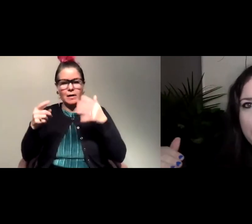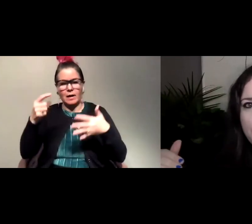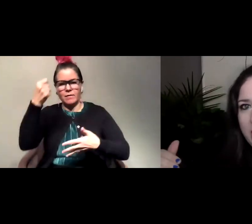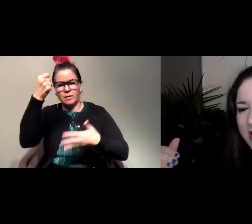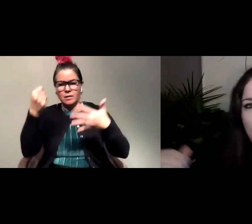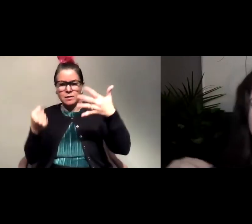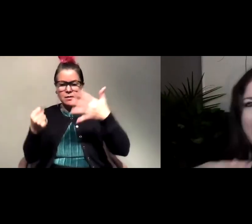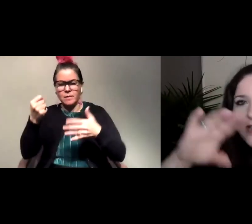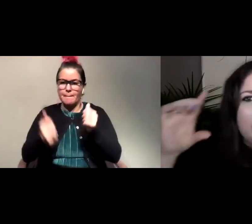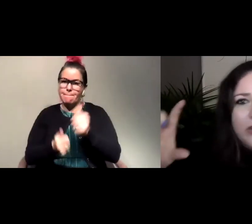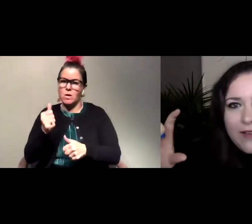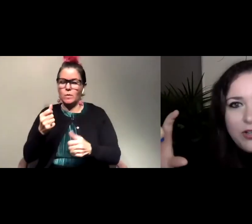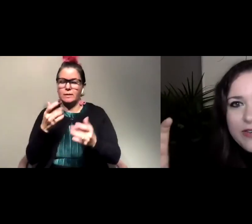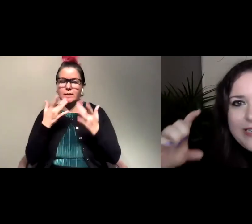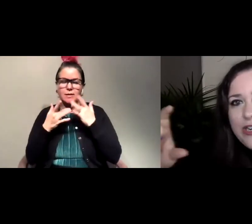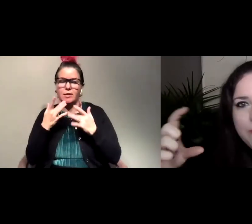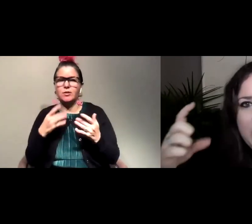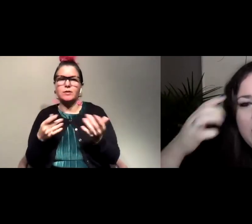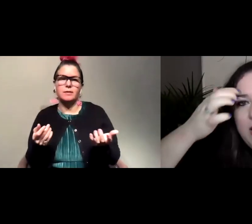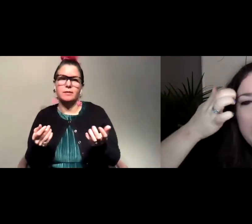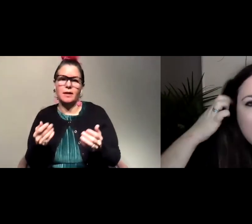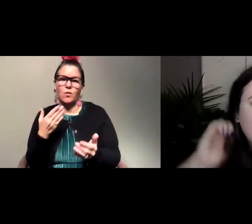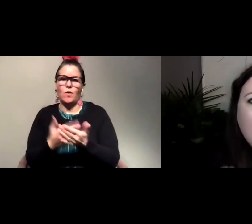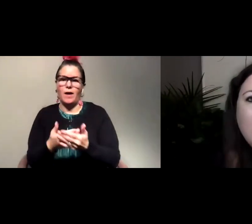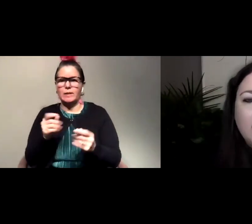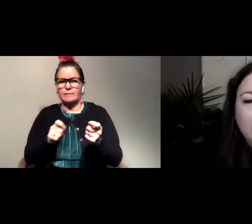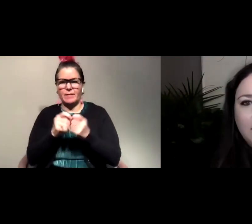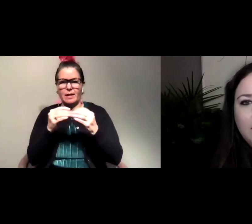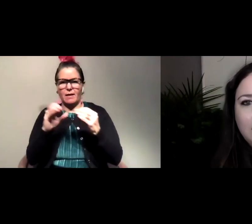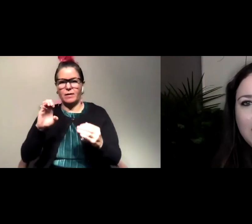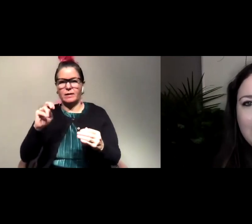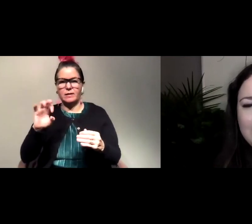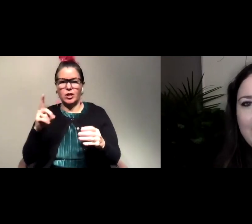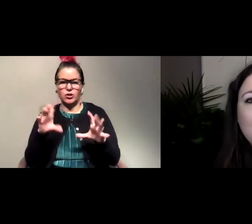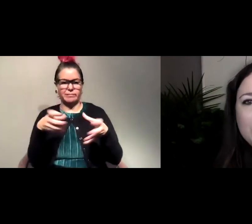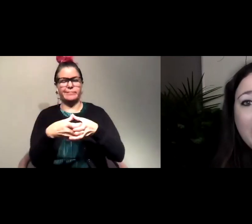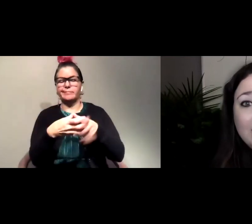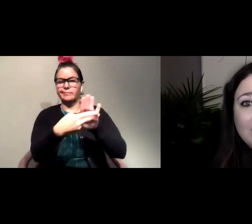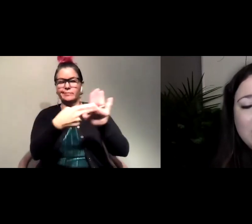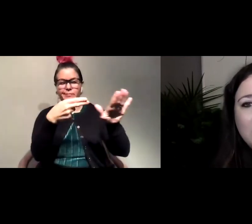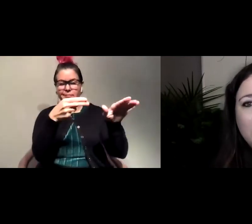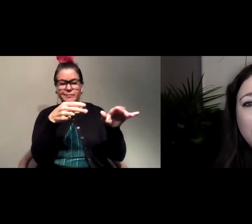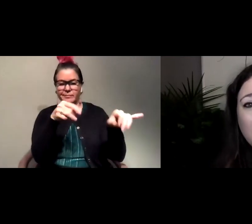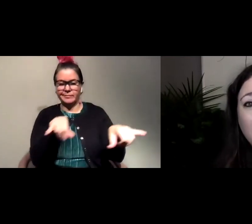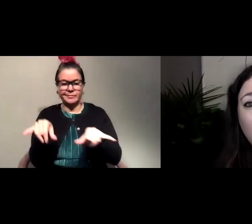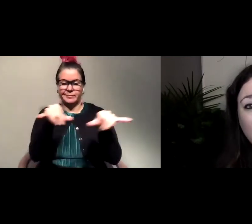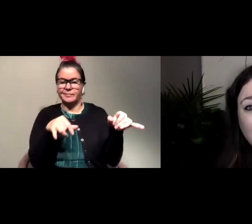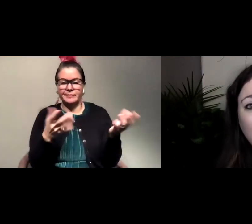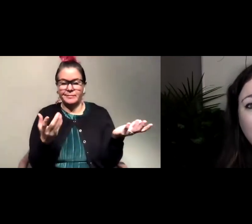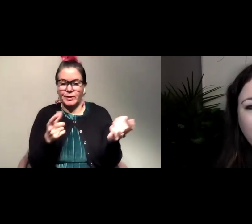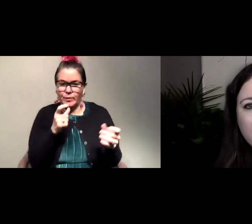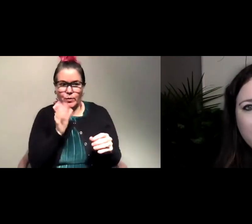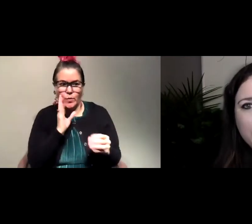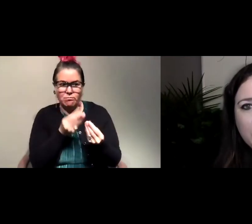endangered. It's like, once you hit a certain level of endangerment, it's, uh, it's anyone's guess as to who's gonna go